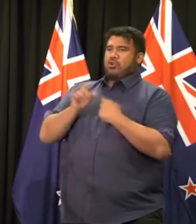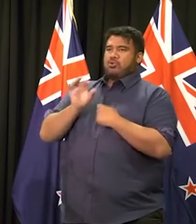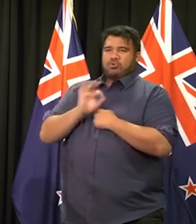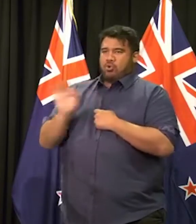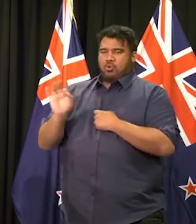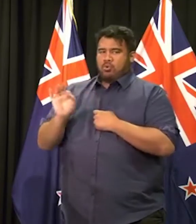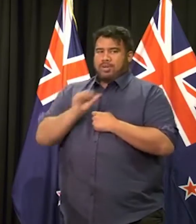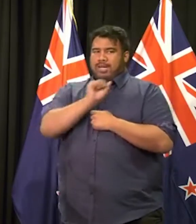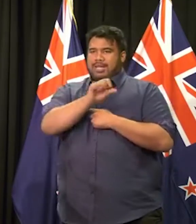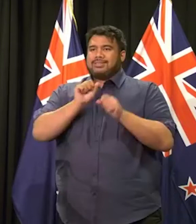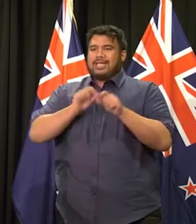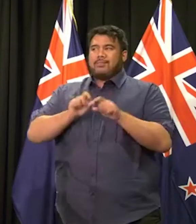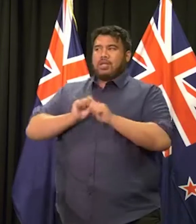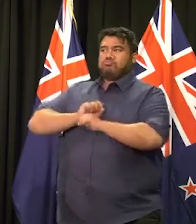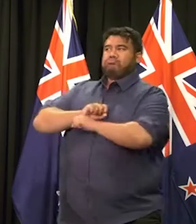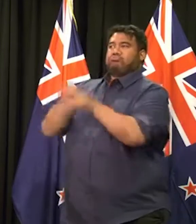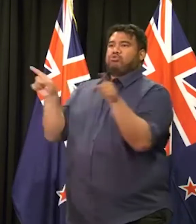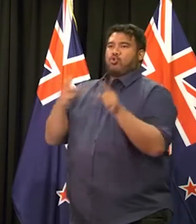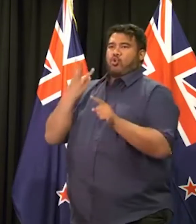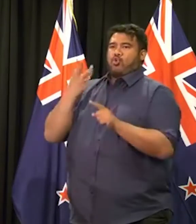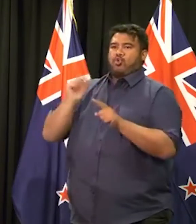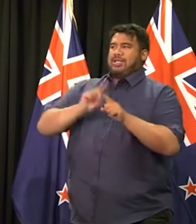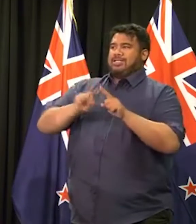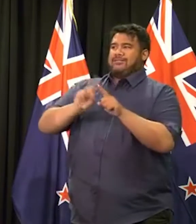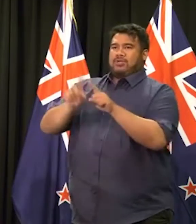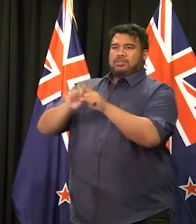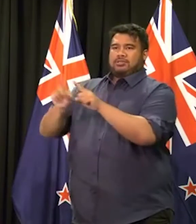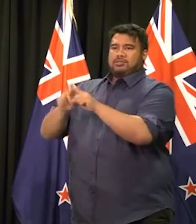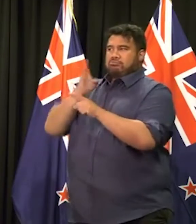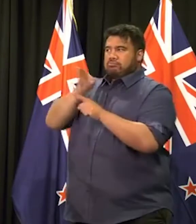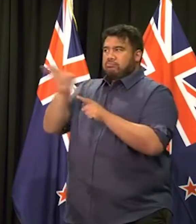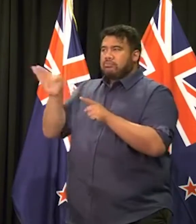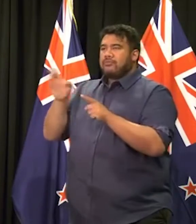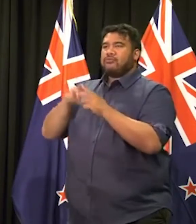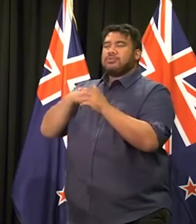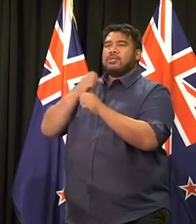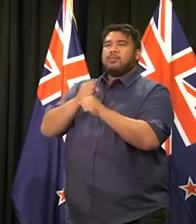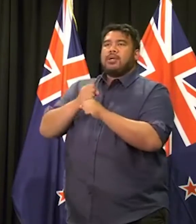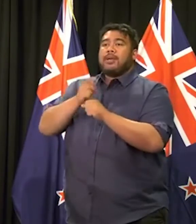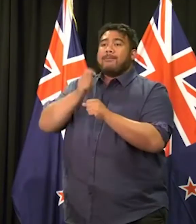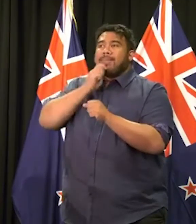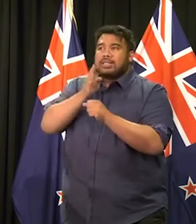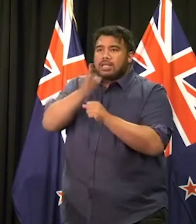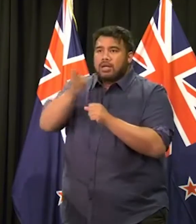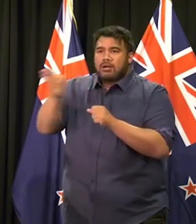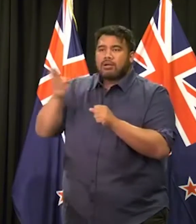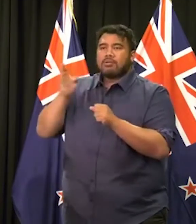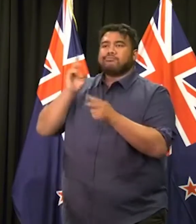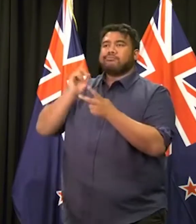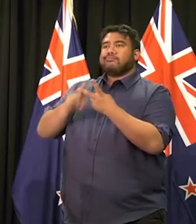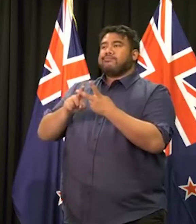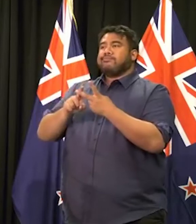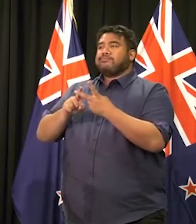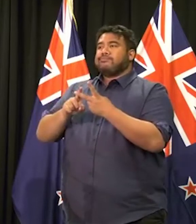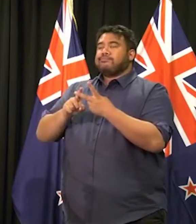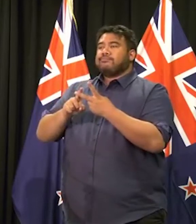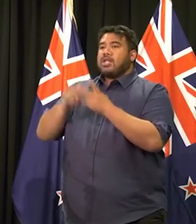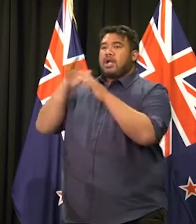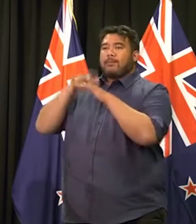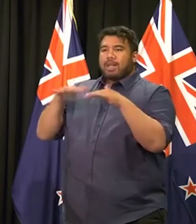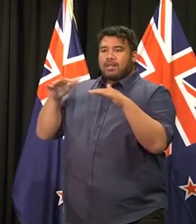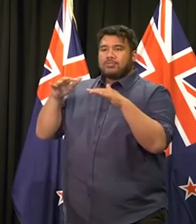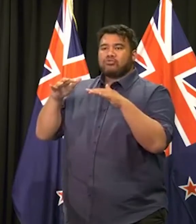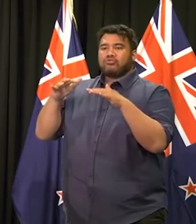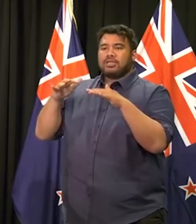it went to over 30 emails, including media, including the parliamentary